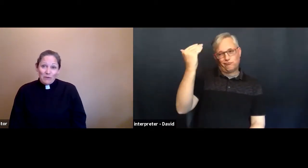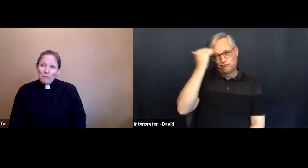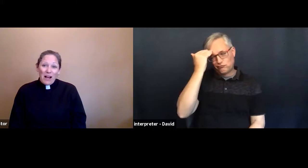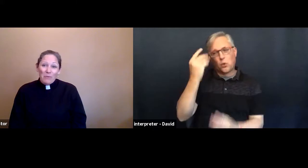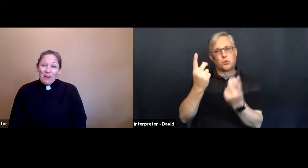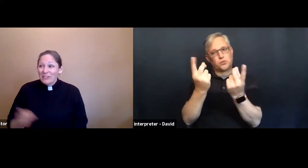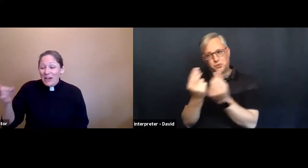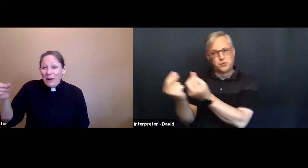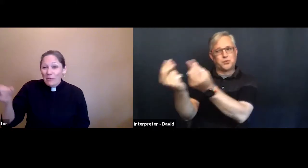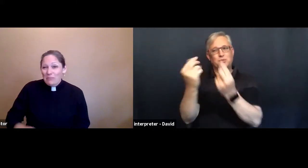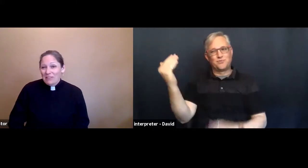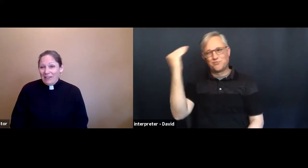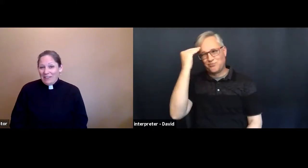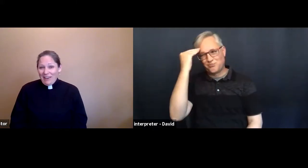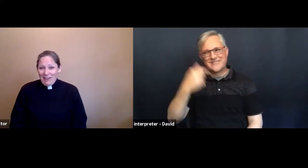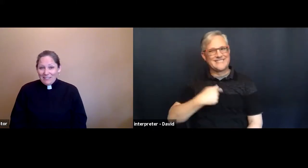I want to be like that.